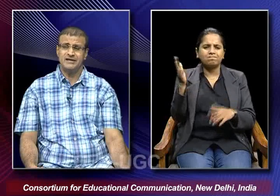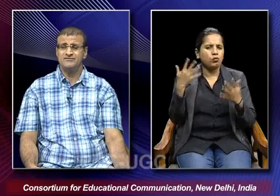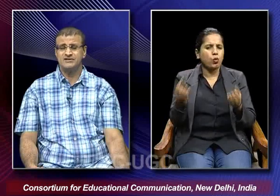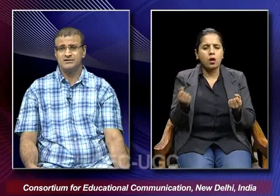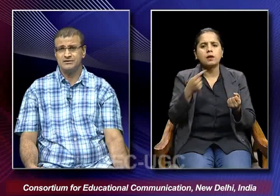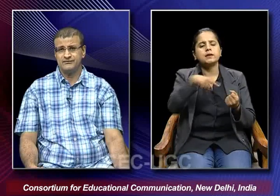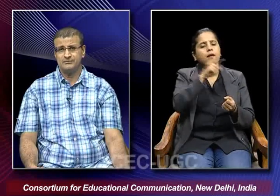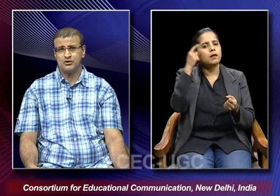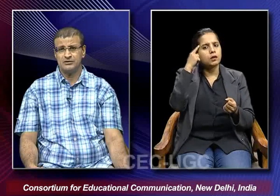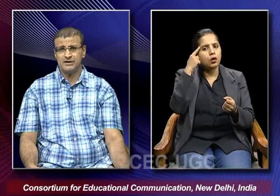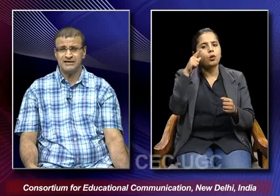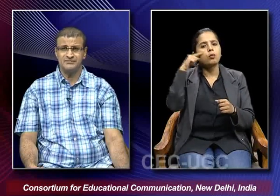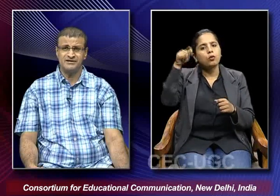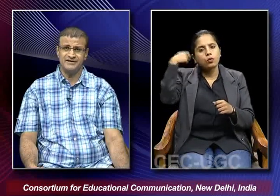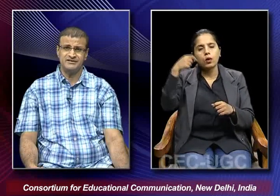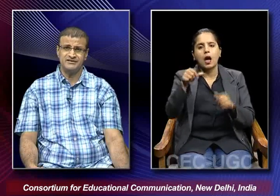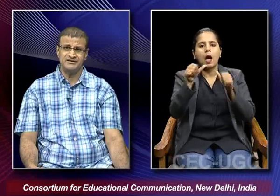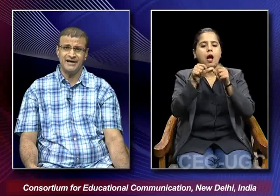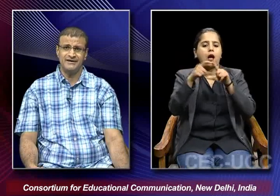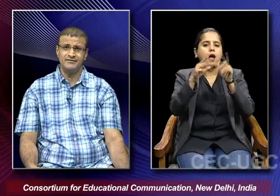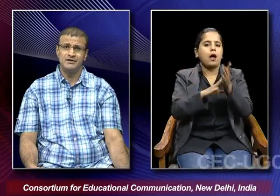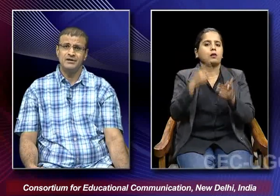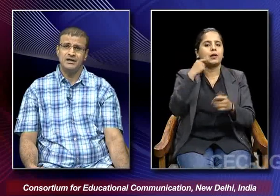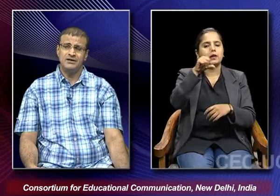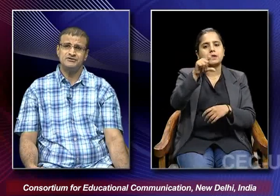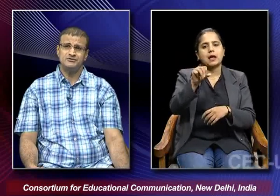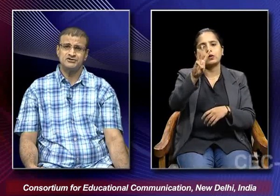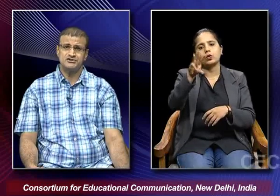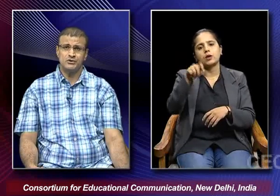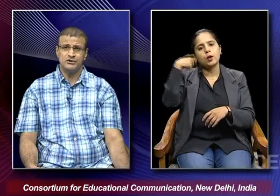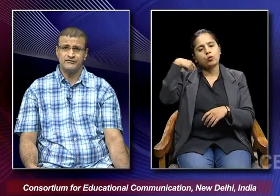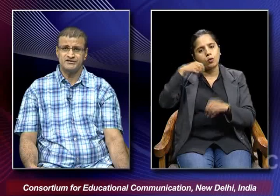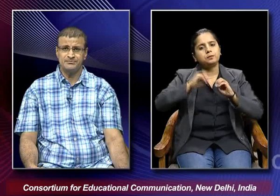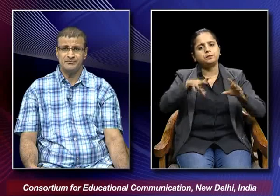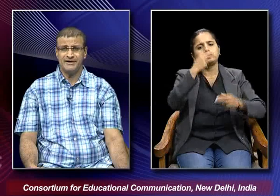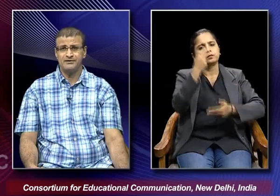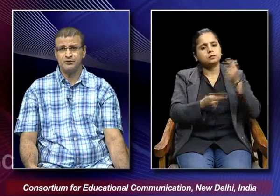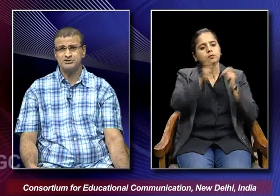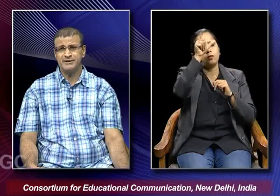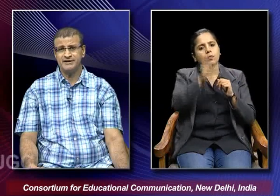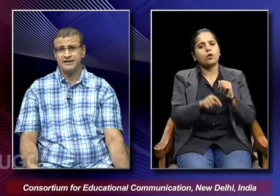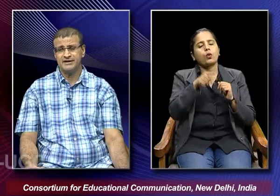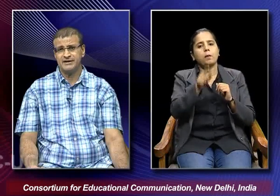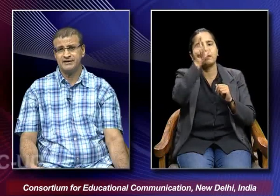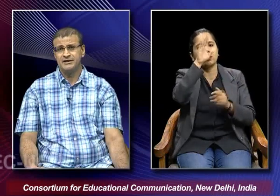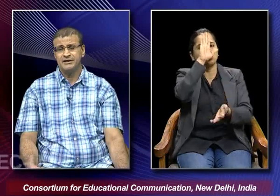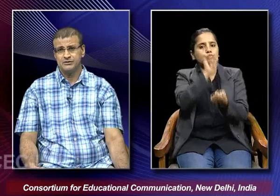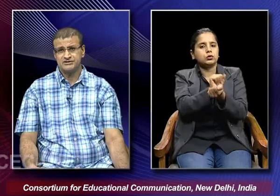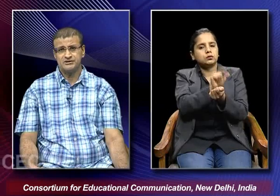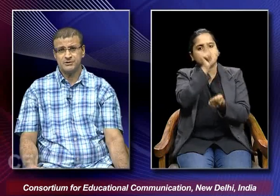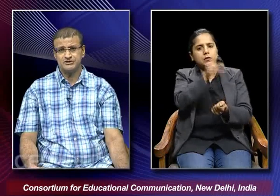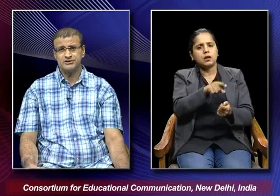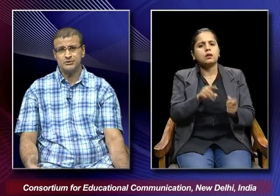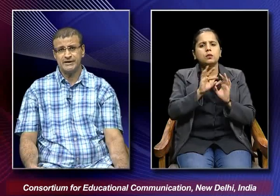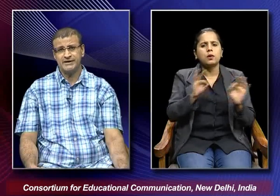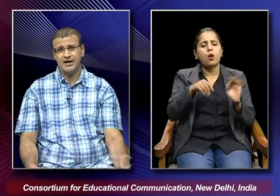he came with a film called admi in 1939 which was a story of a simple-minded policeman and an innocent